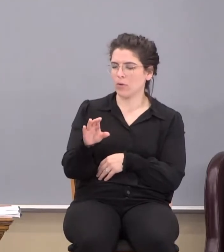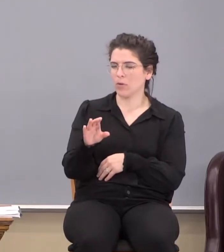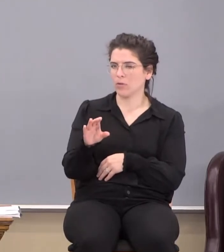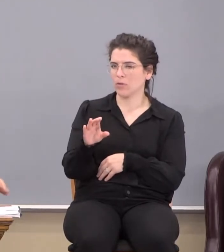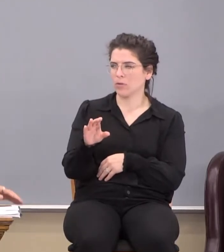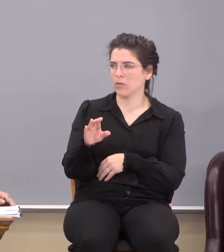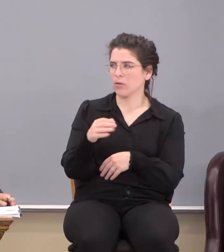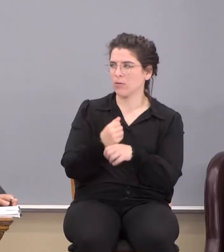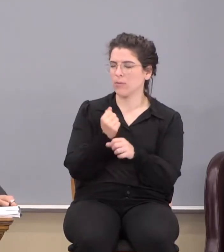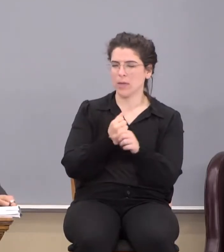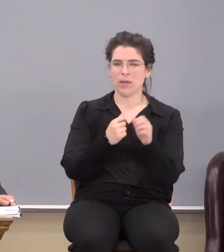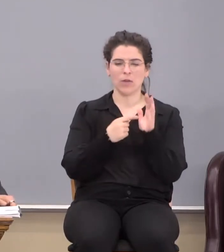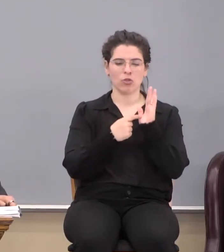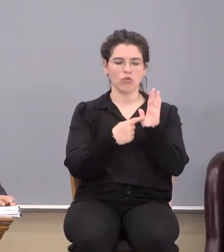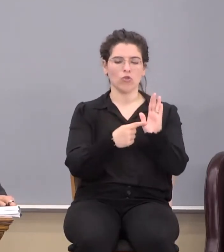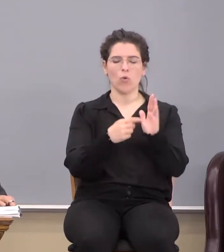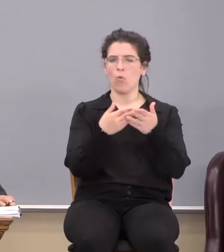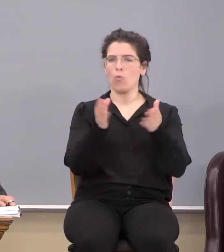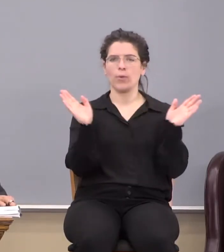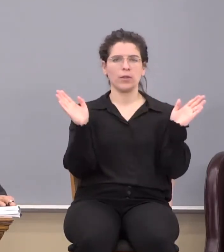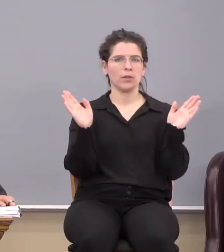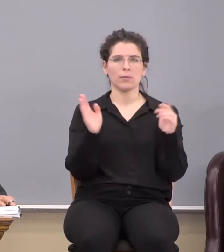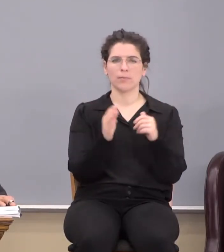he made a show of them openly.